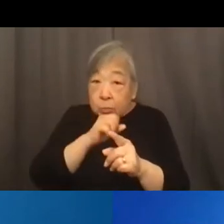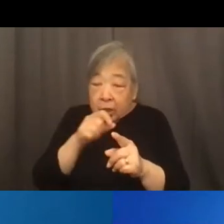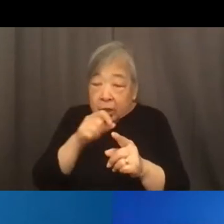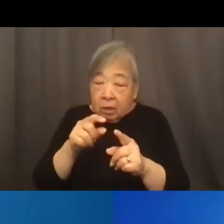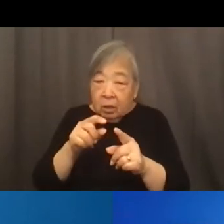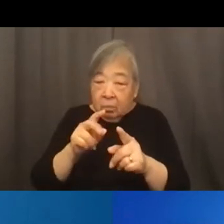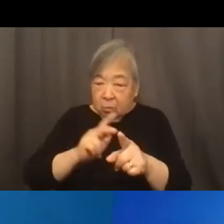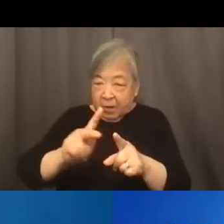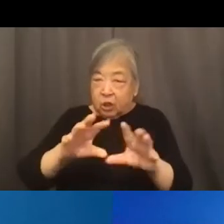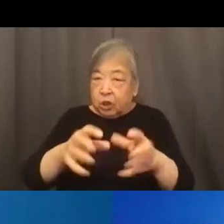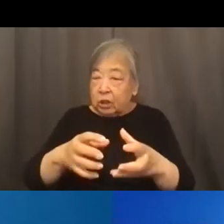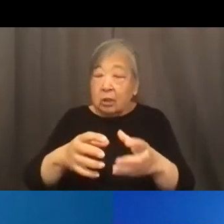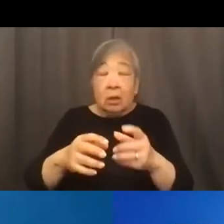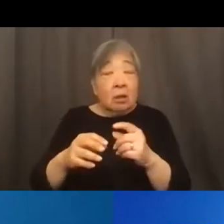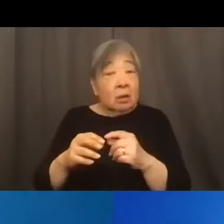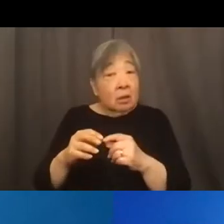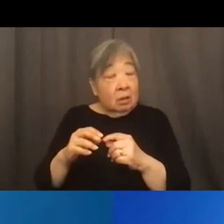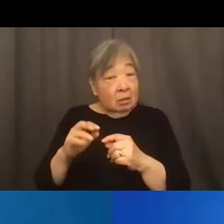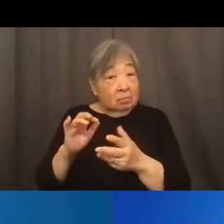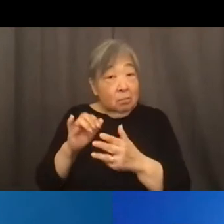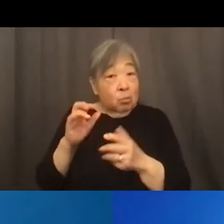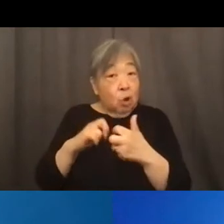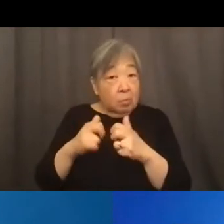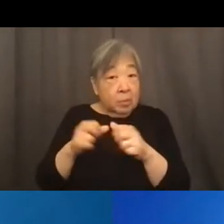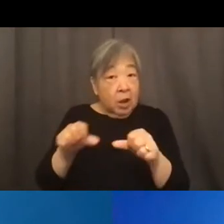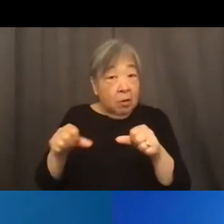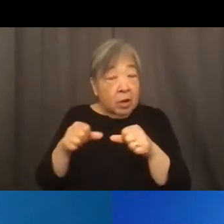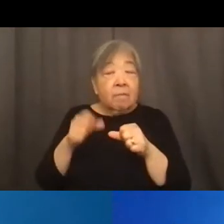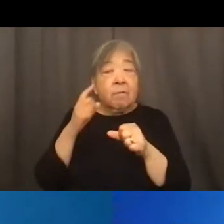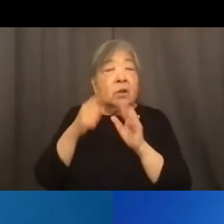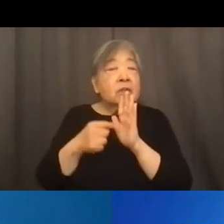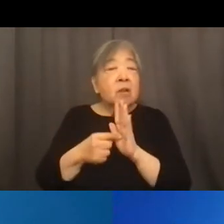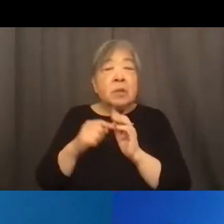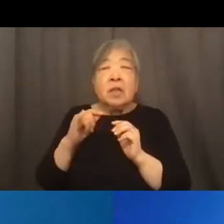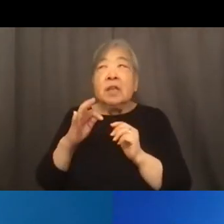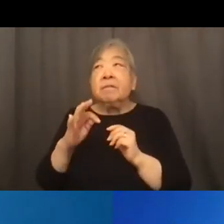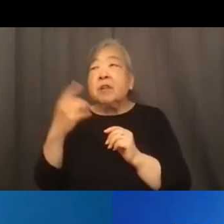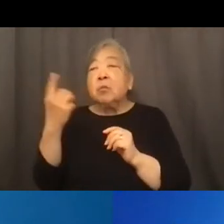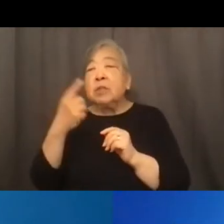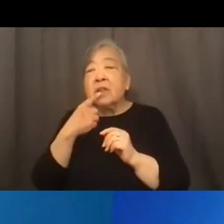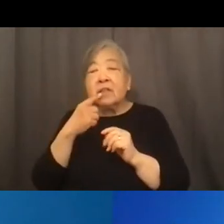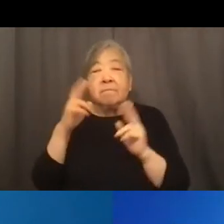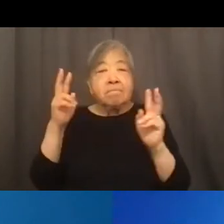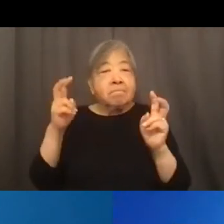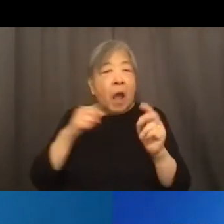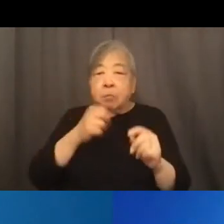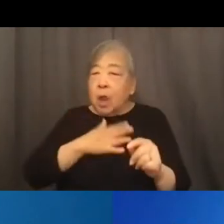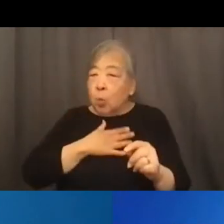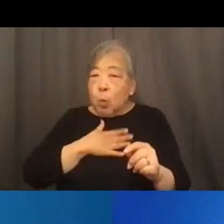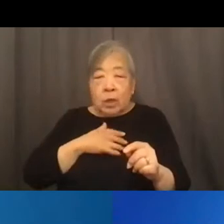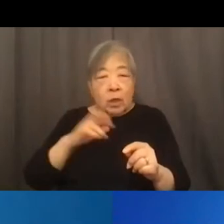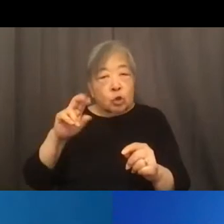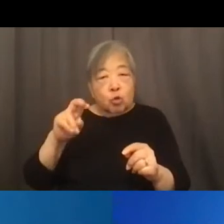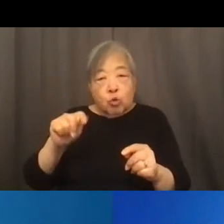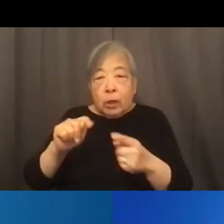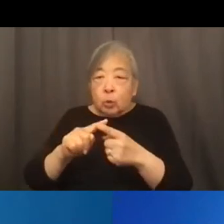problematic area for example if someone were to say I'm unwilling to rent to health